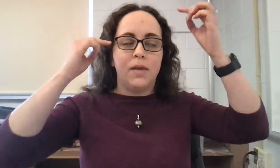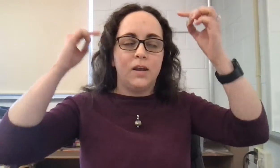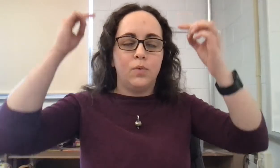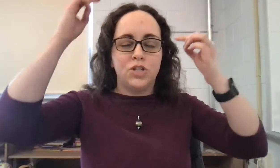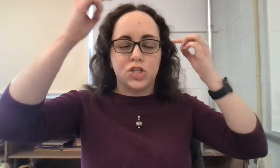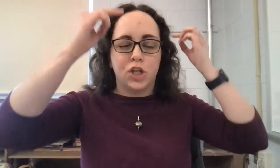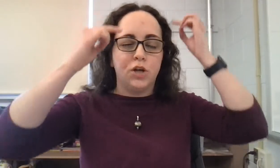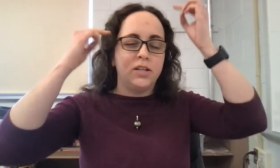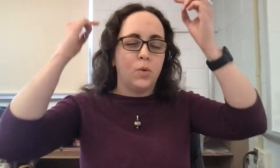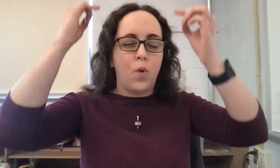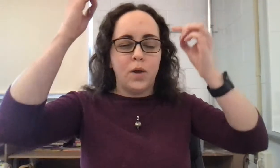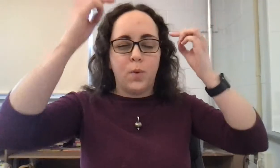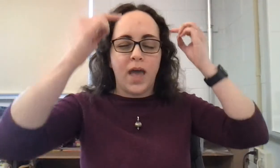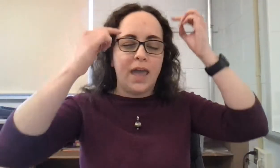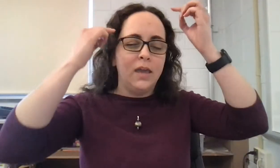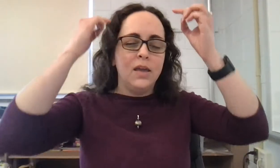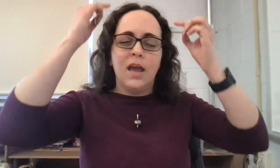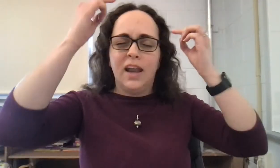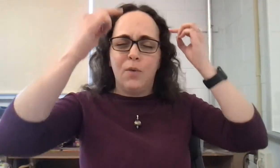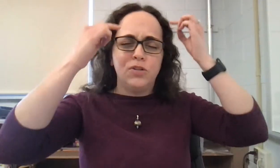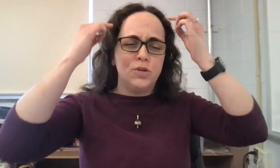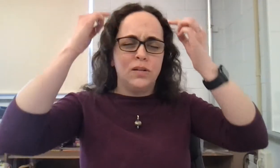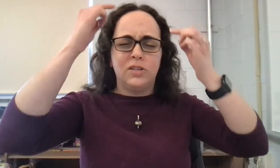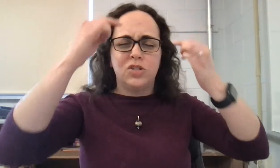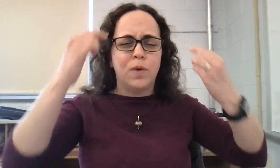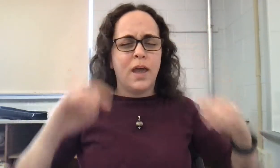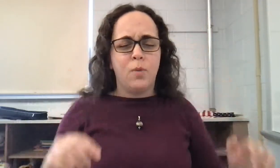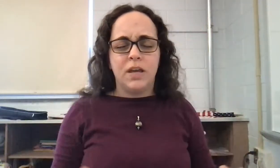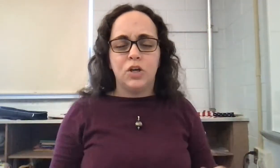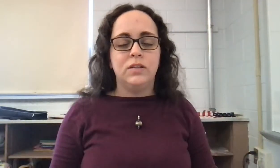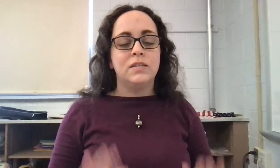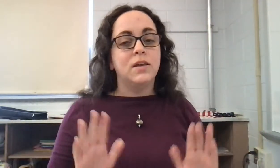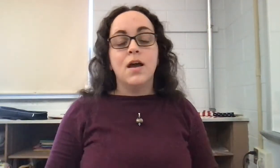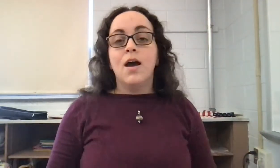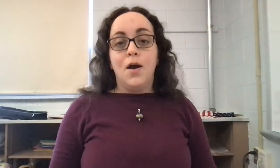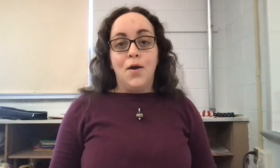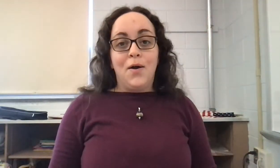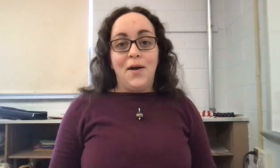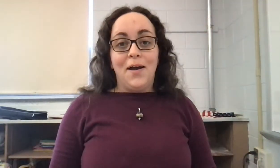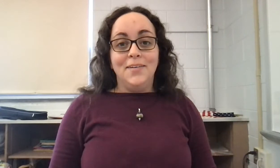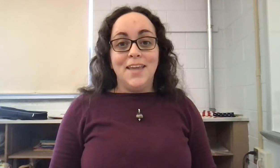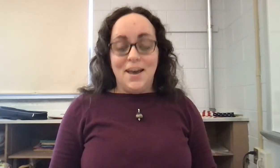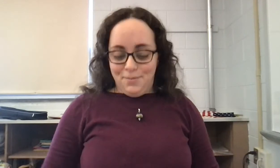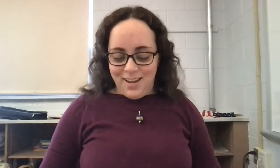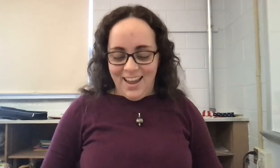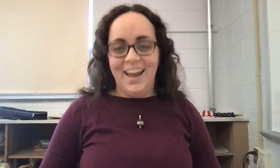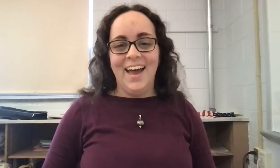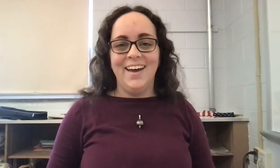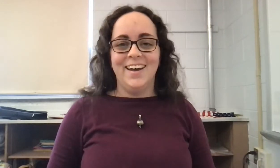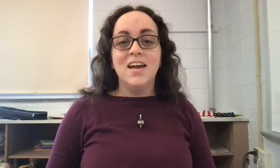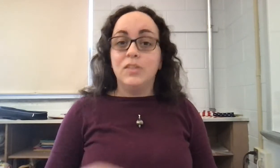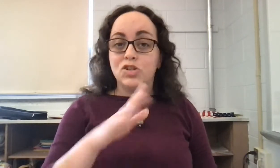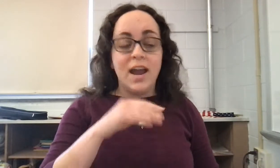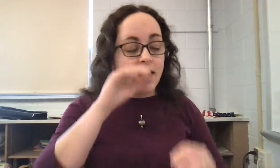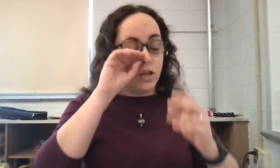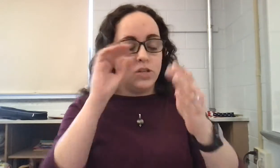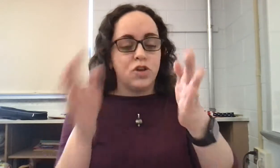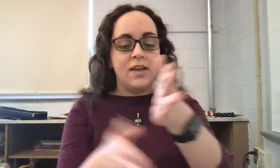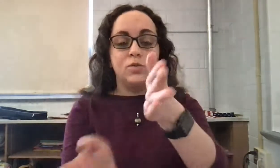minute, we just learned it the one way and now we're doing it this way. Oh my goodness. Yeah. Let's try it out though. Let's try it. So we